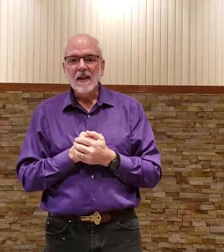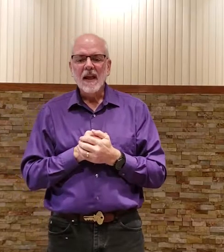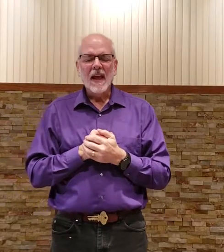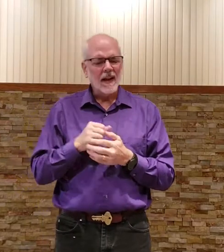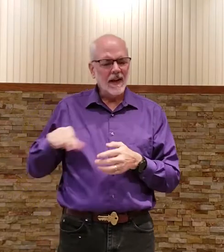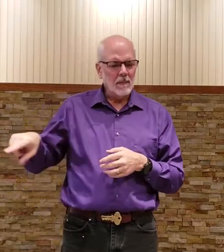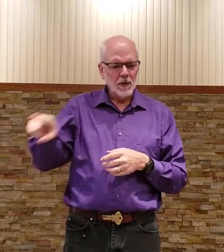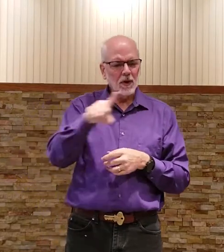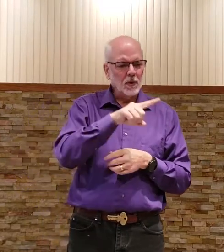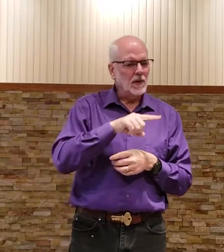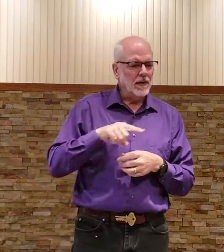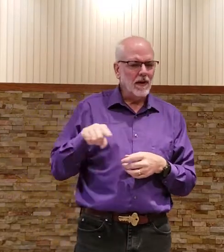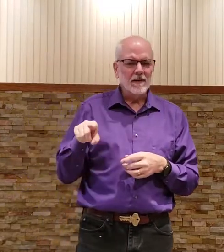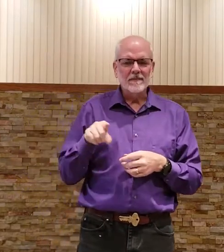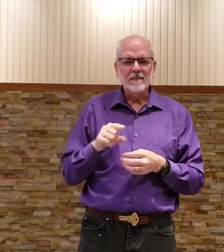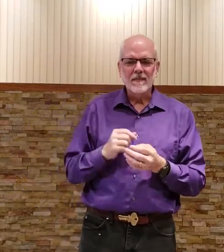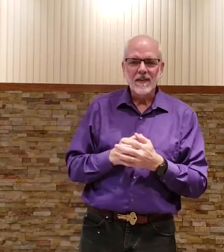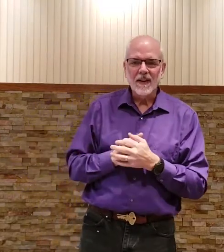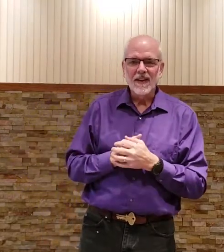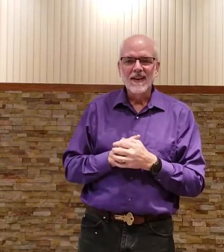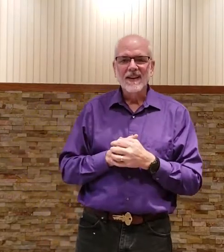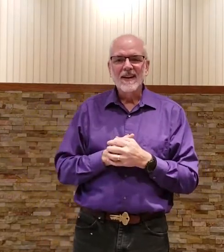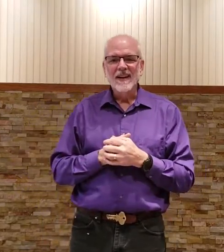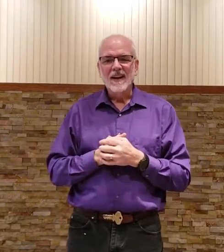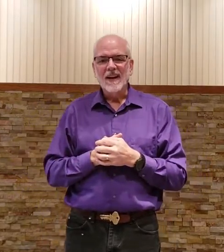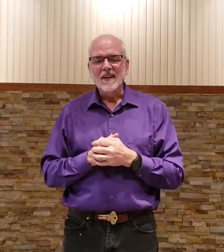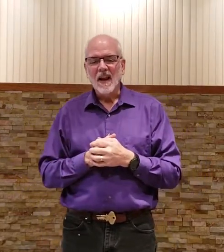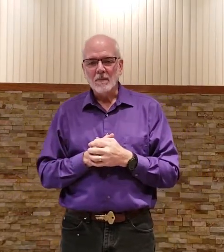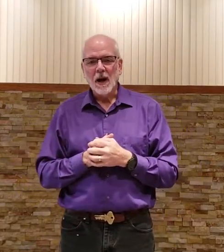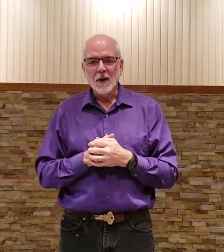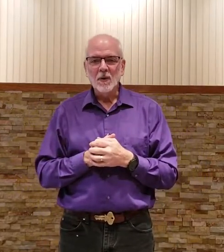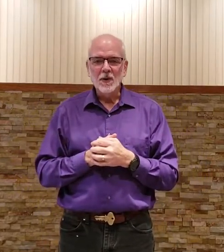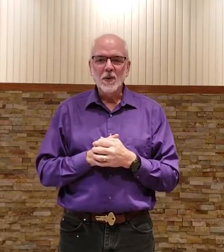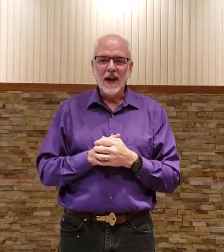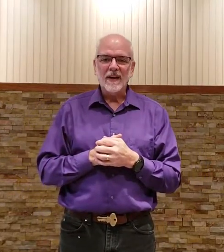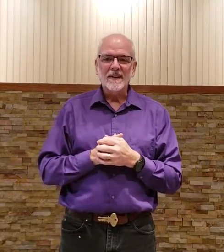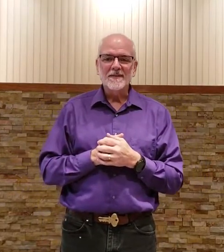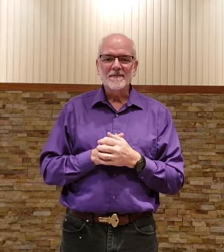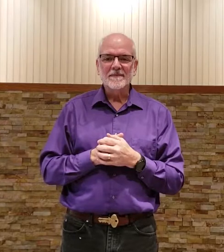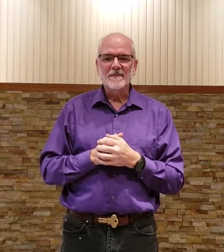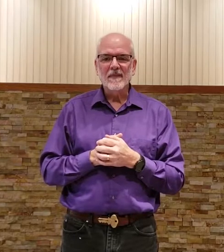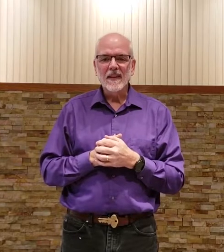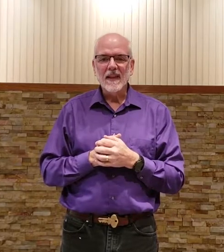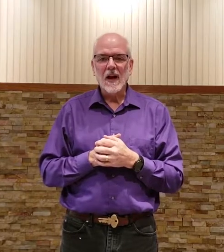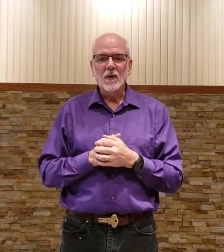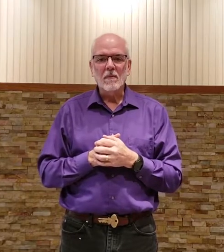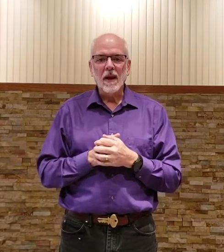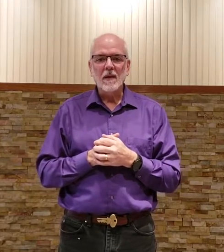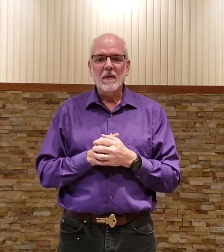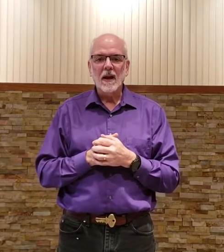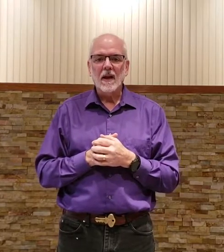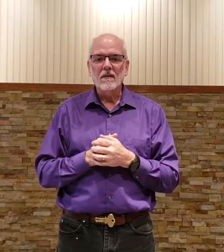and i think i put a you in there i probably would do that now remain in my love